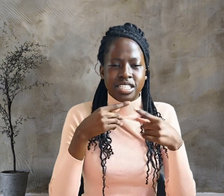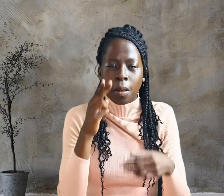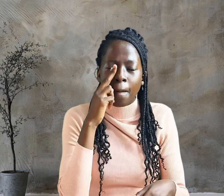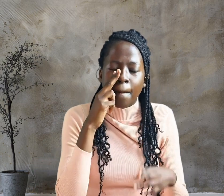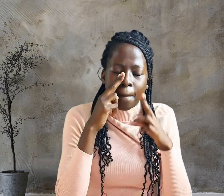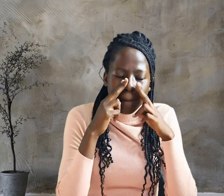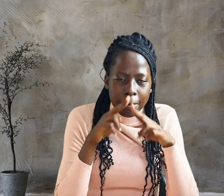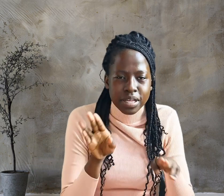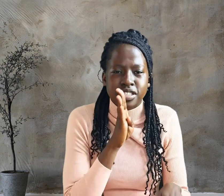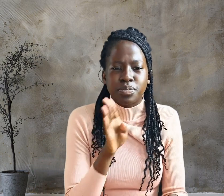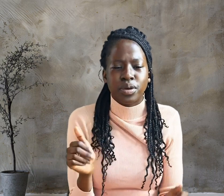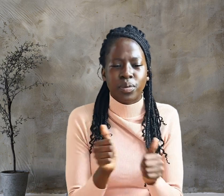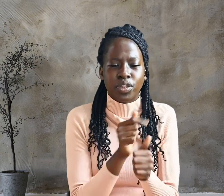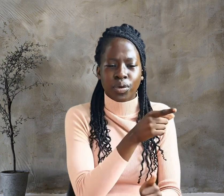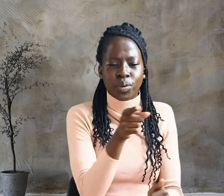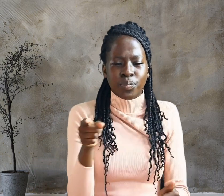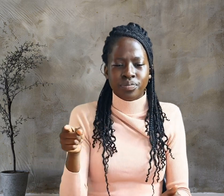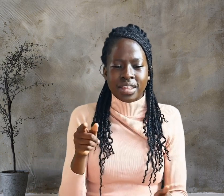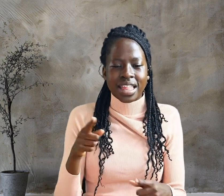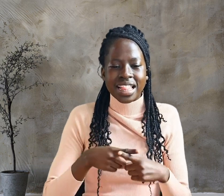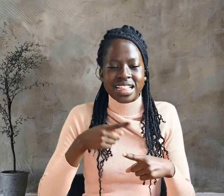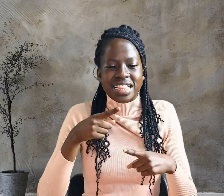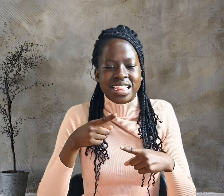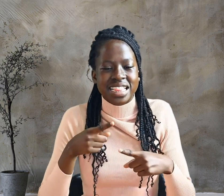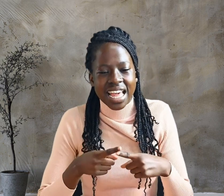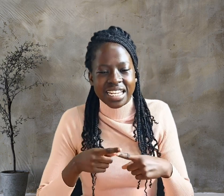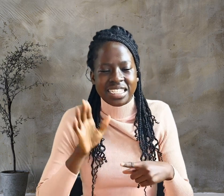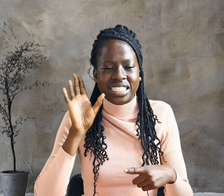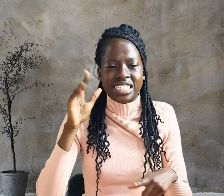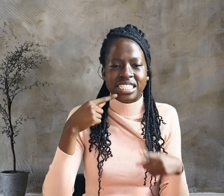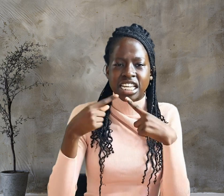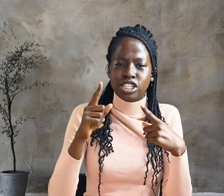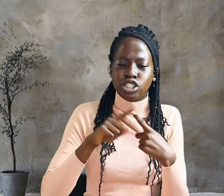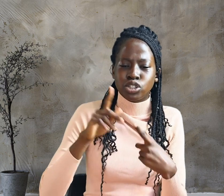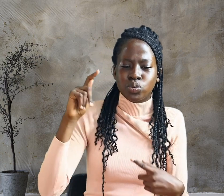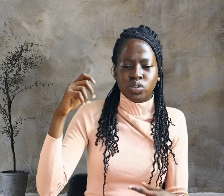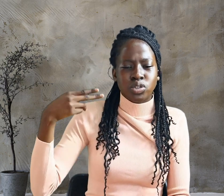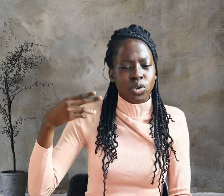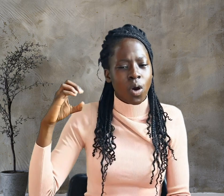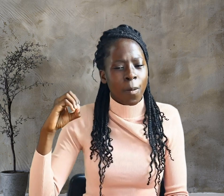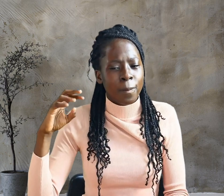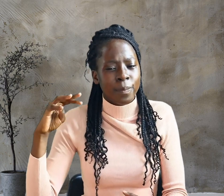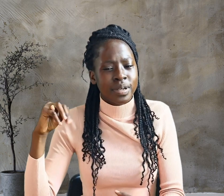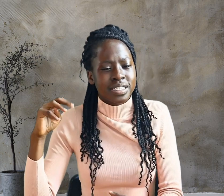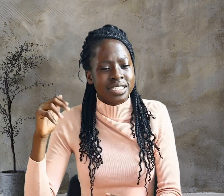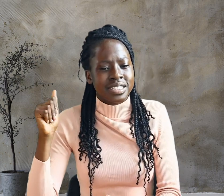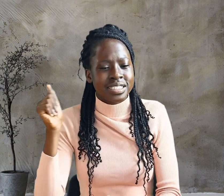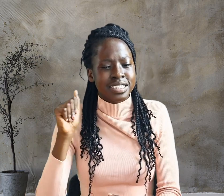Peace be with you. Then he said to Thomas, Put your finger here.